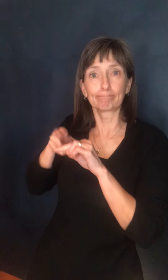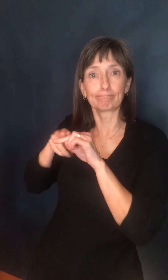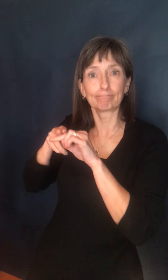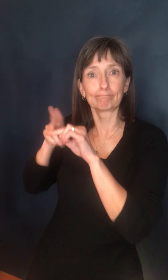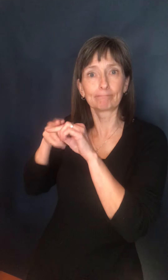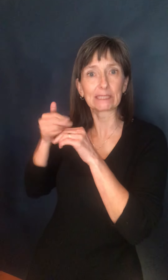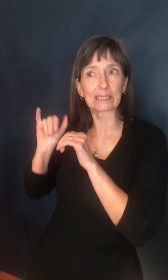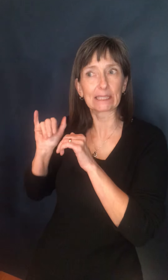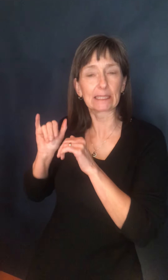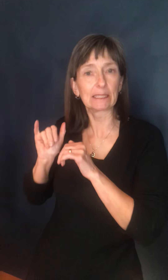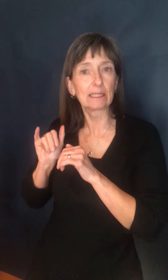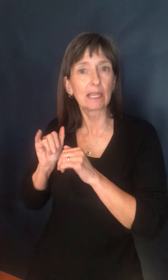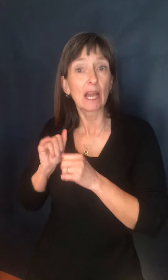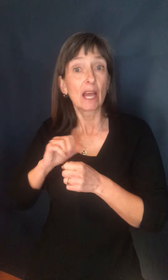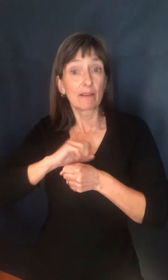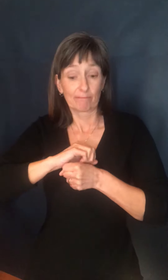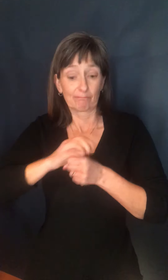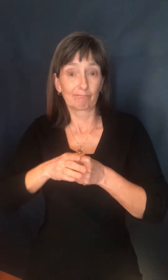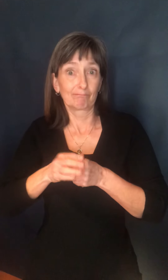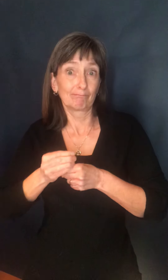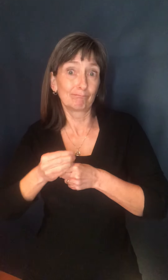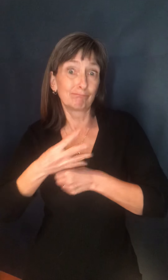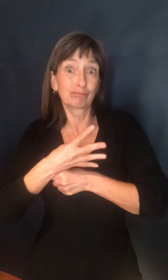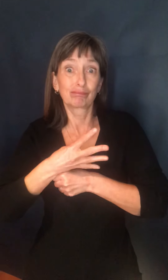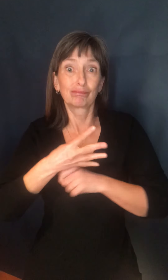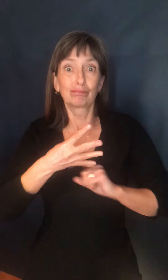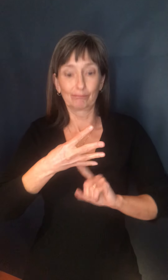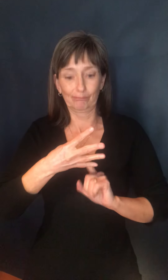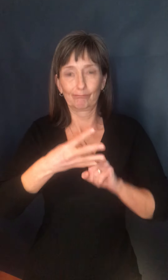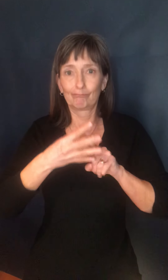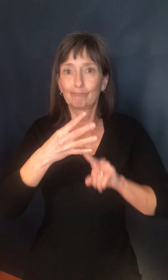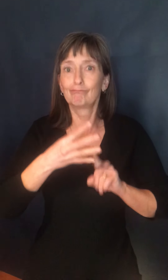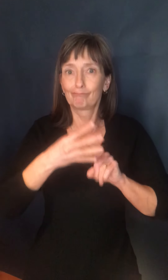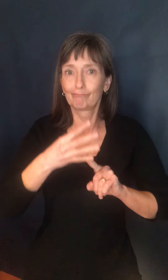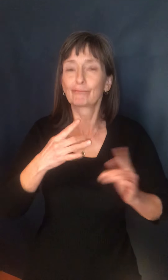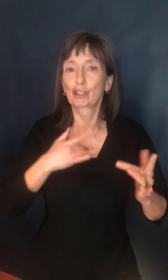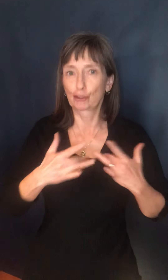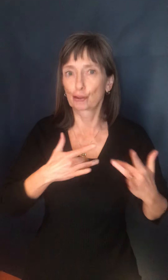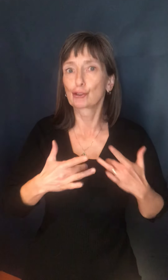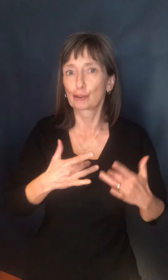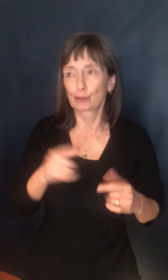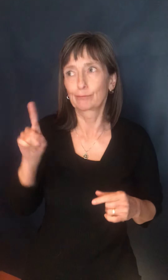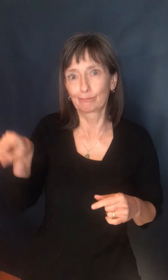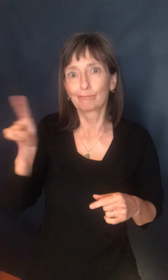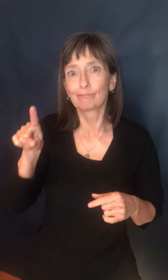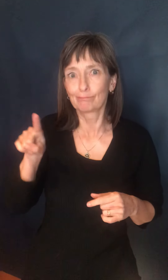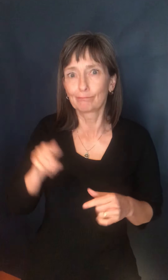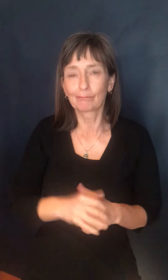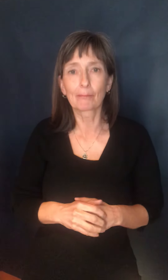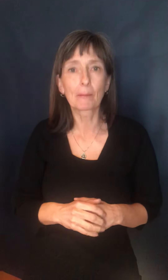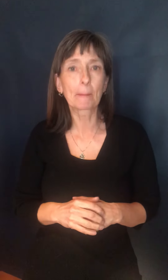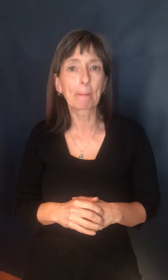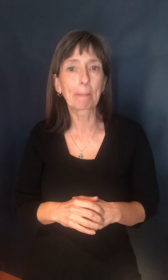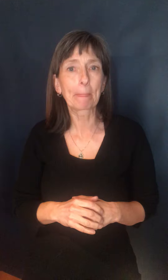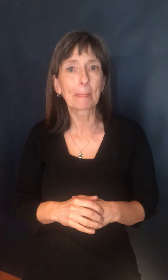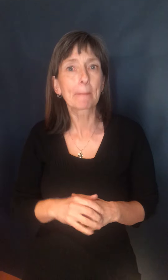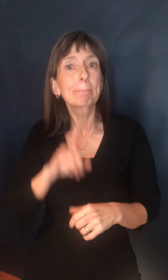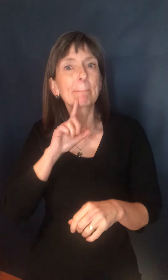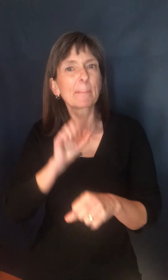variants of concern are becoming the dominant strain in many jurisdictions. So we will almost certainly see another variant